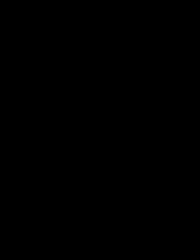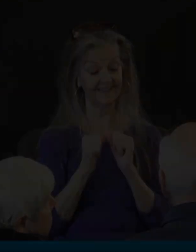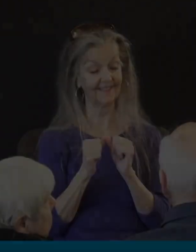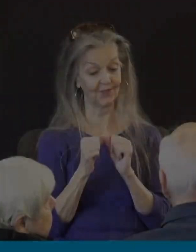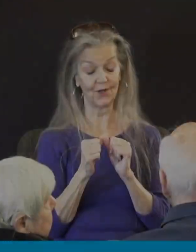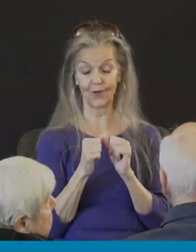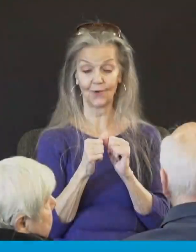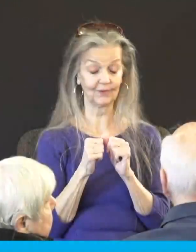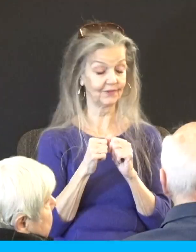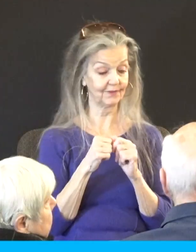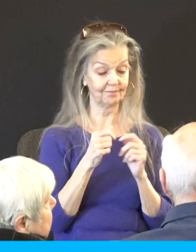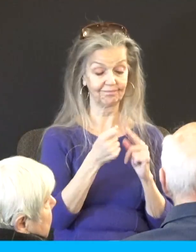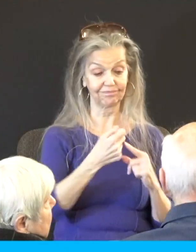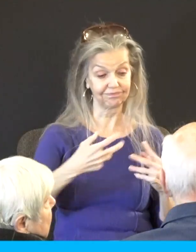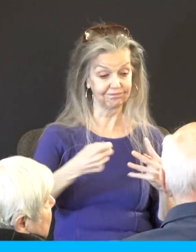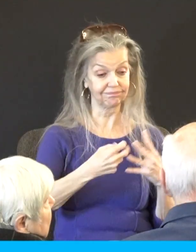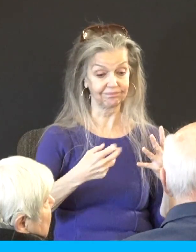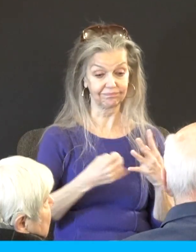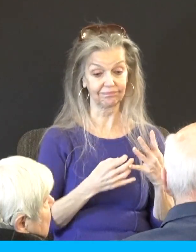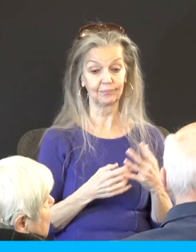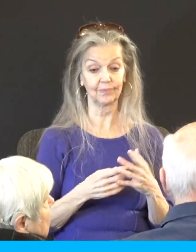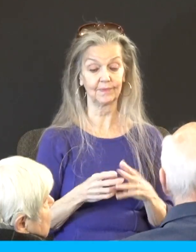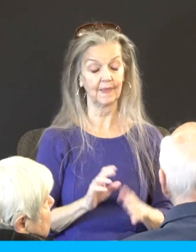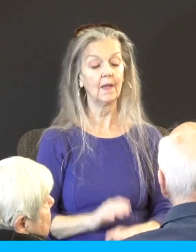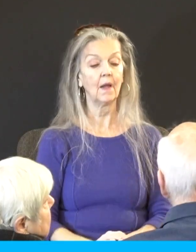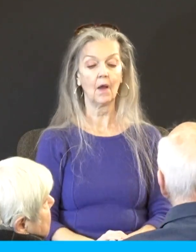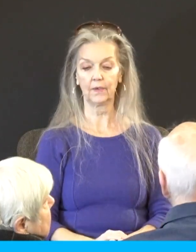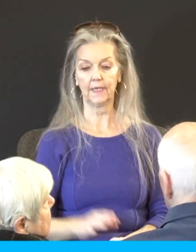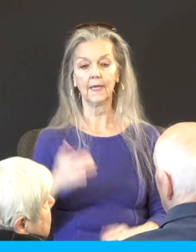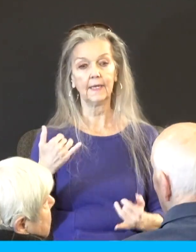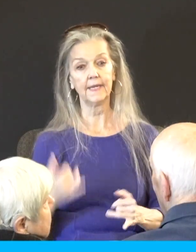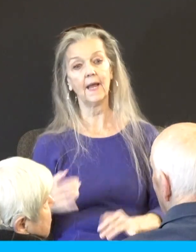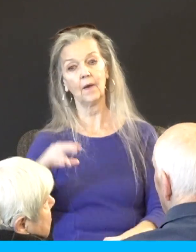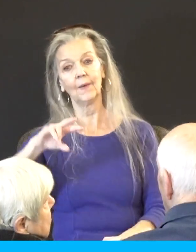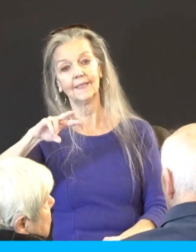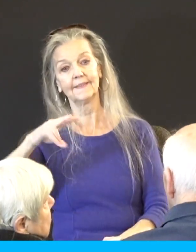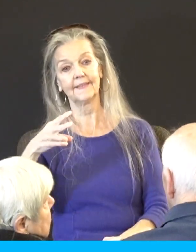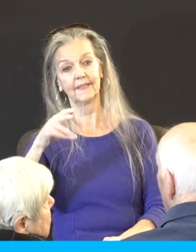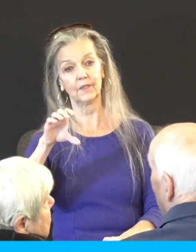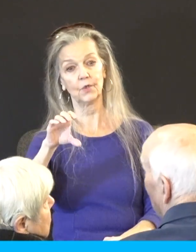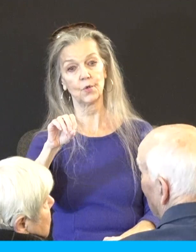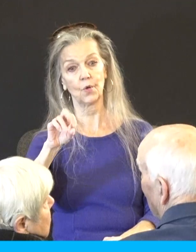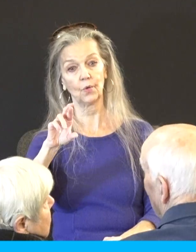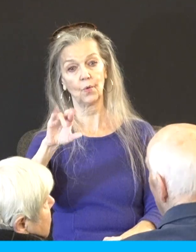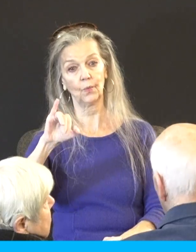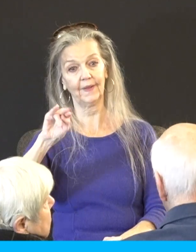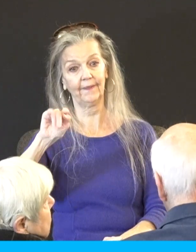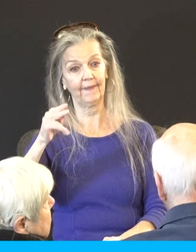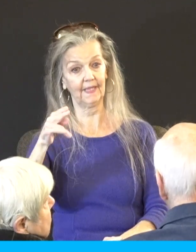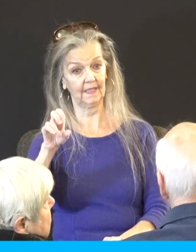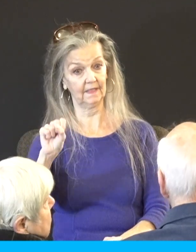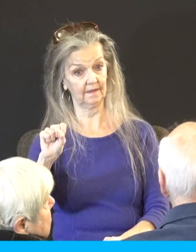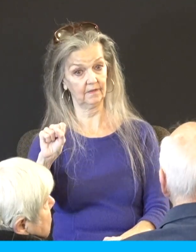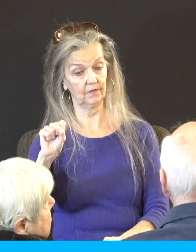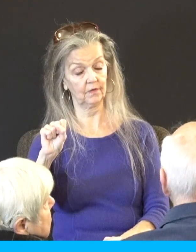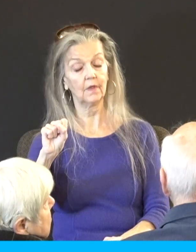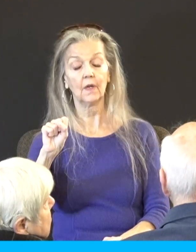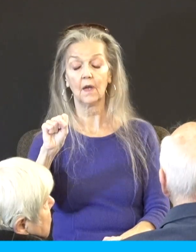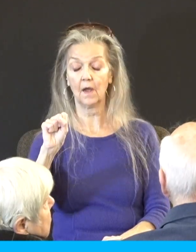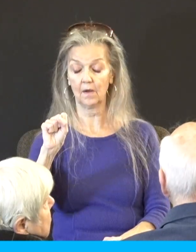We are in 2 Corinthians chapter 2, if you're thinking what happened to chapter 1, you can go back and listen. It's there online,